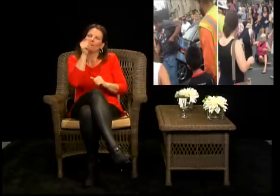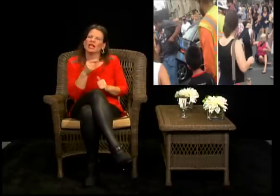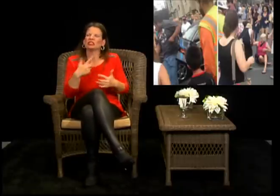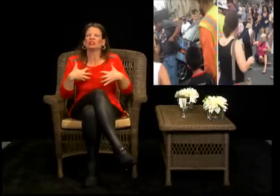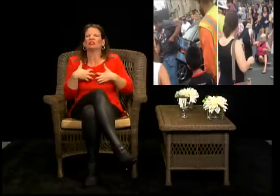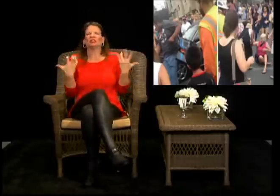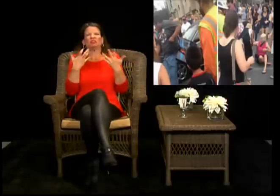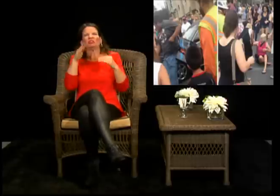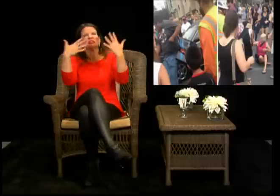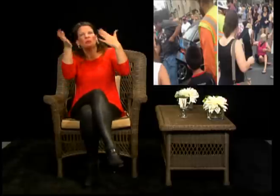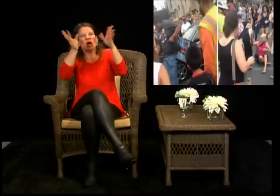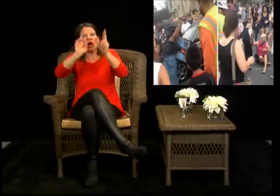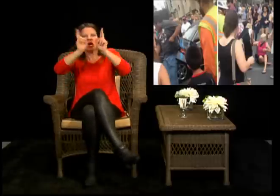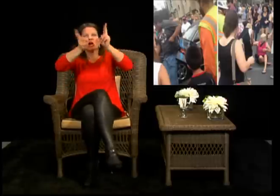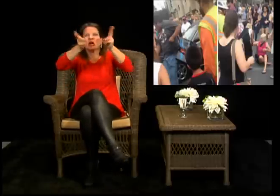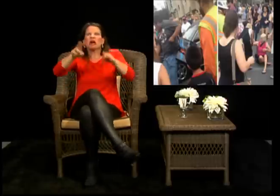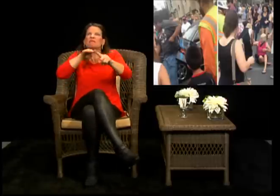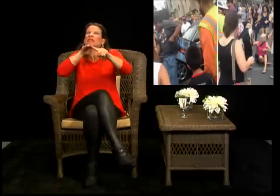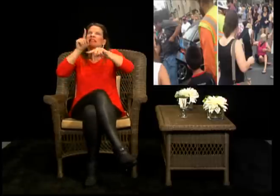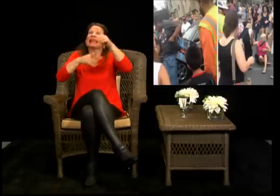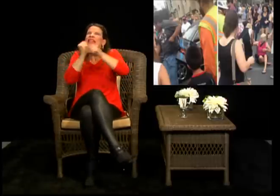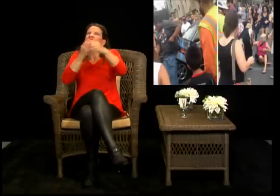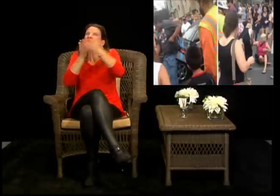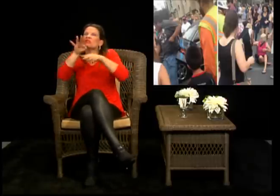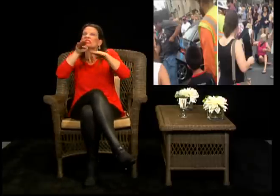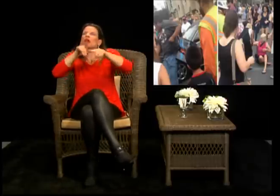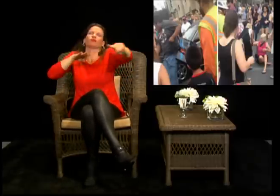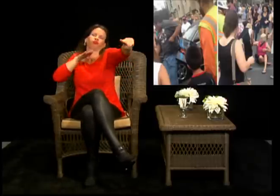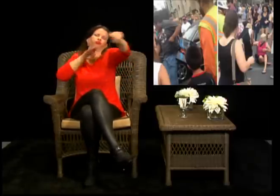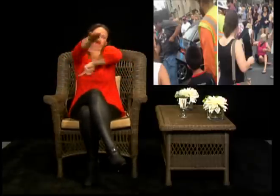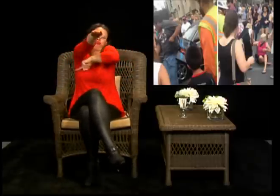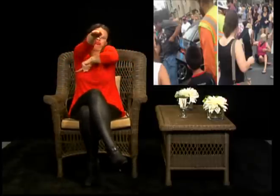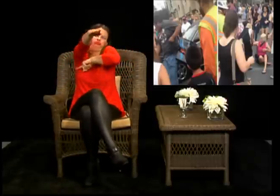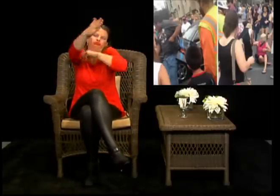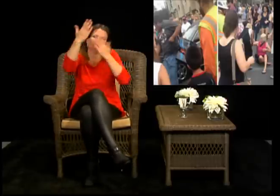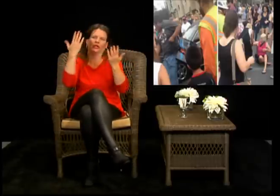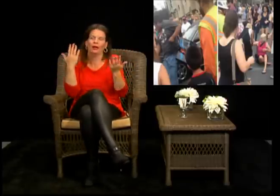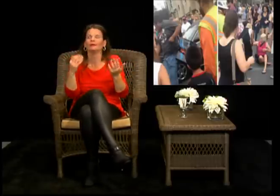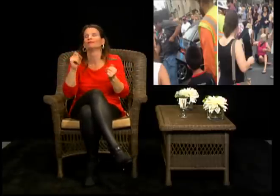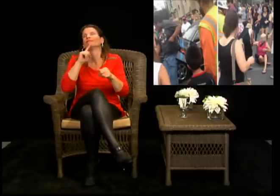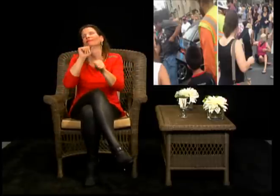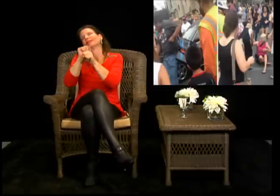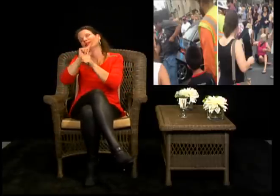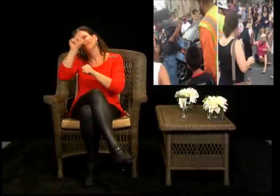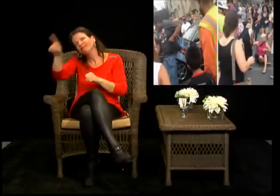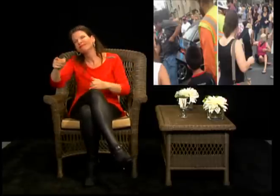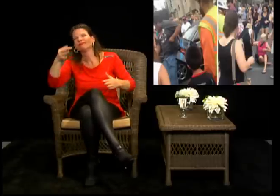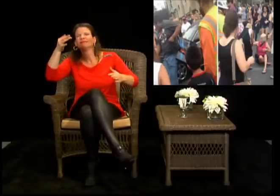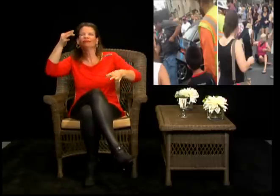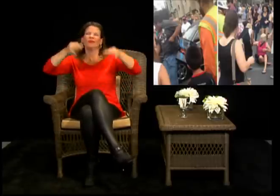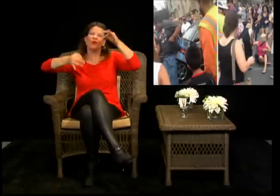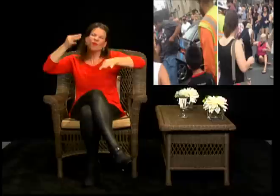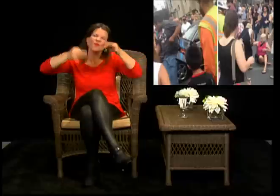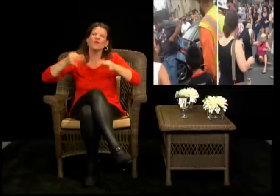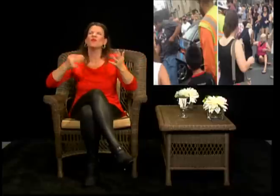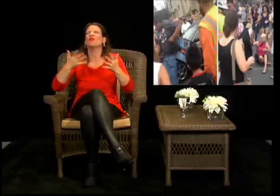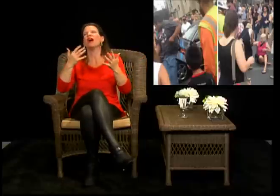Um, but you know, he, he, the, the issue was that he wasn't patient. The issue was that he couldn't wait. So he had to go to court.